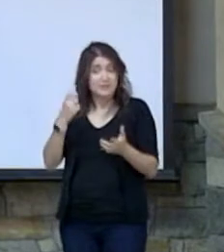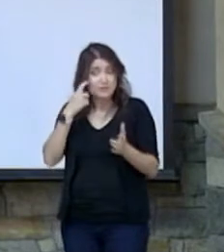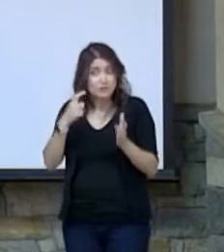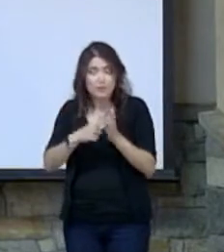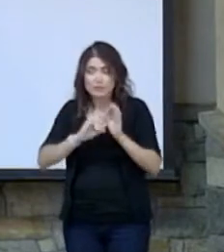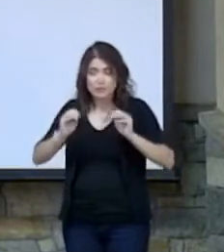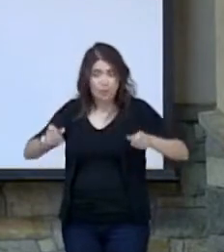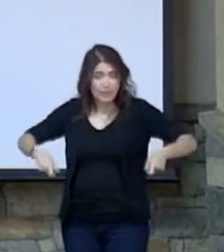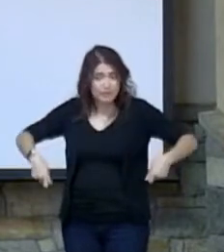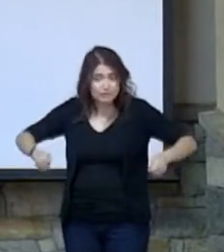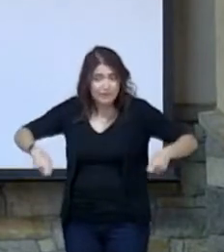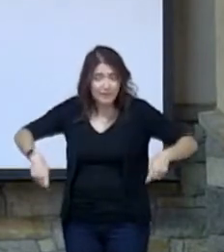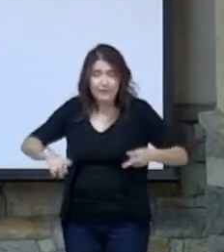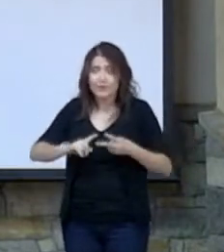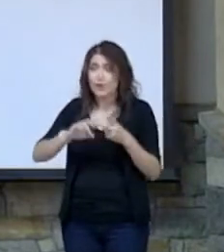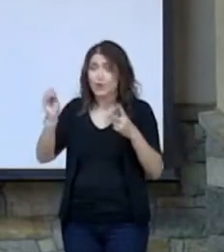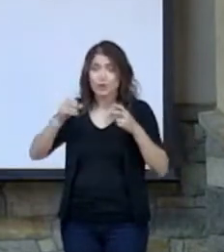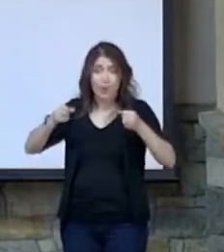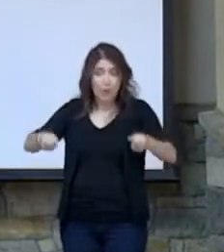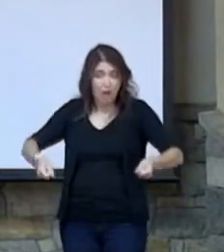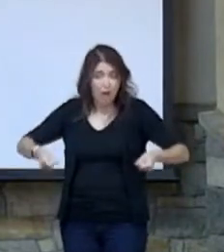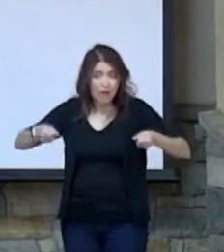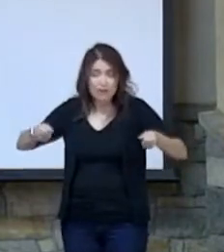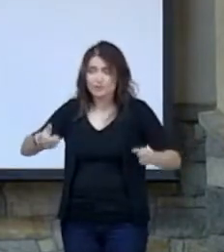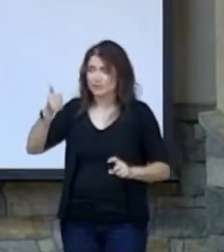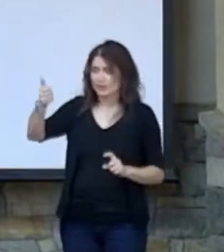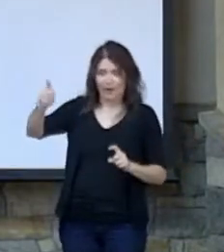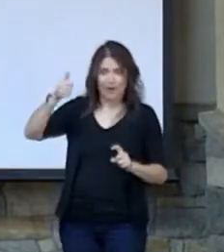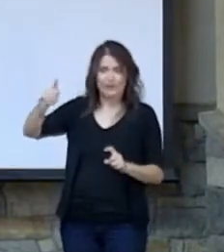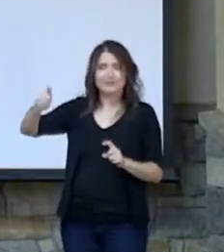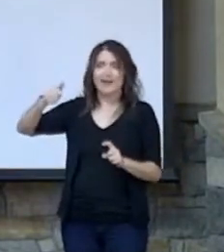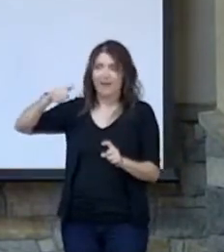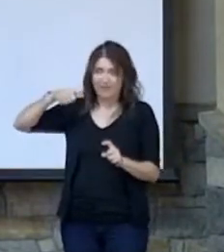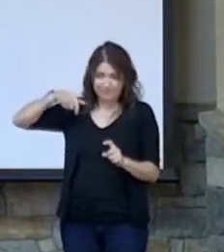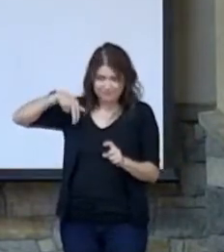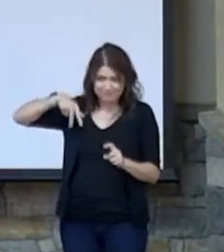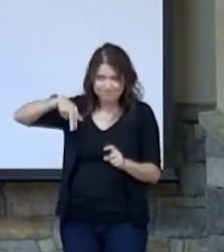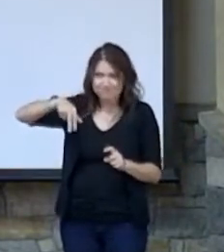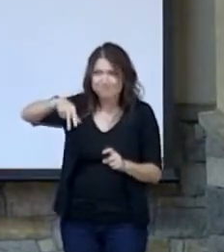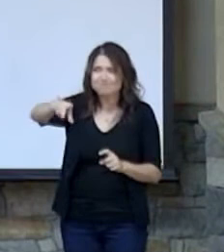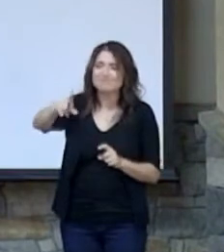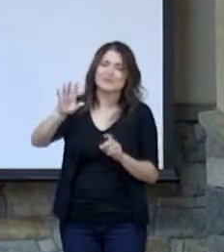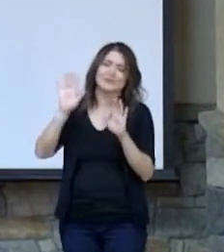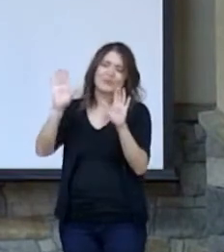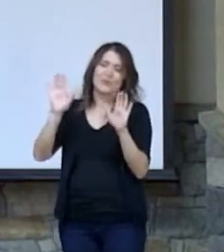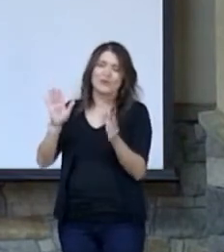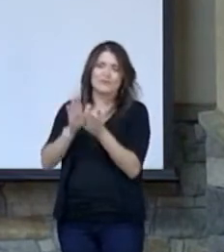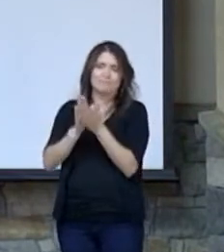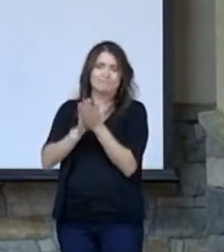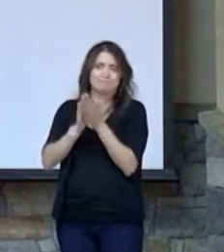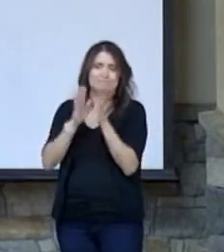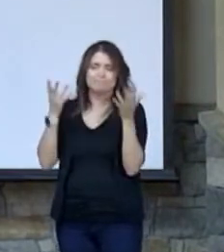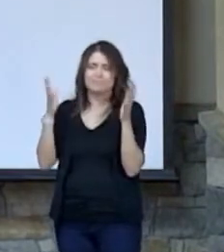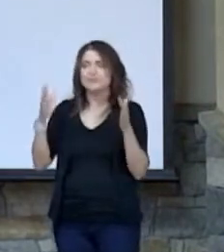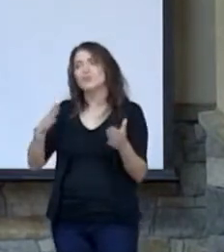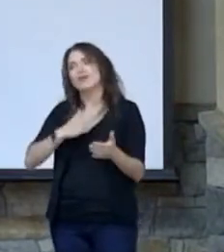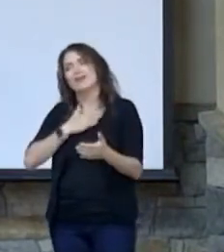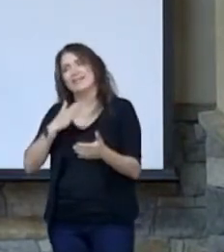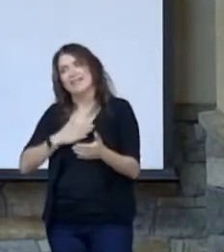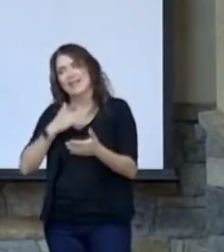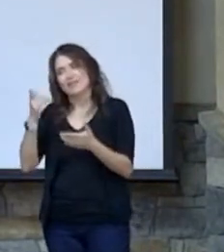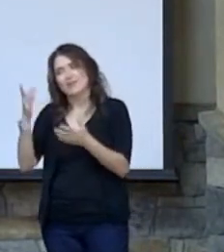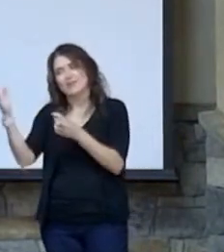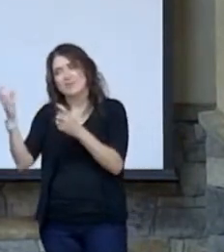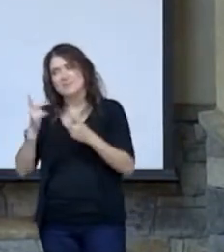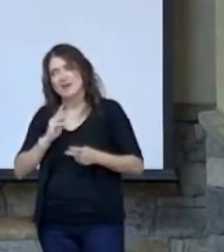There's no walker. It was just her legs that carry her in here this morning, so we are glad that you're back